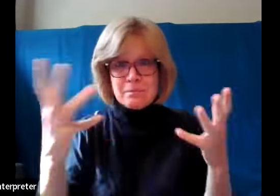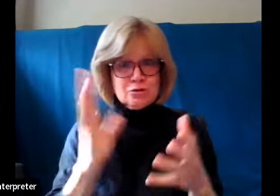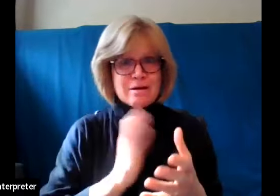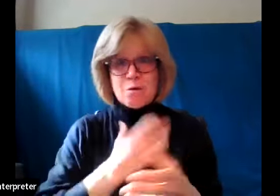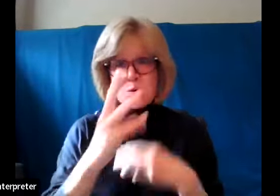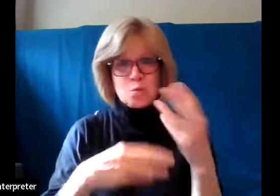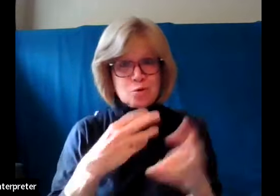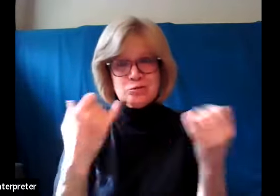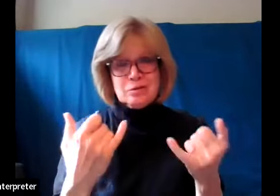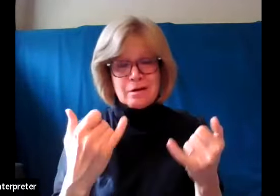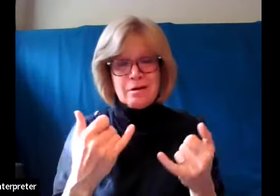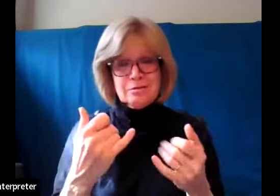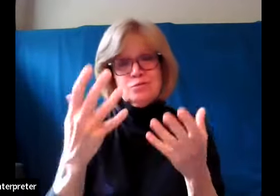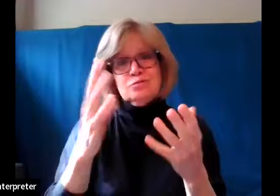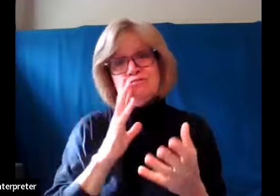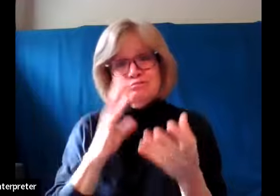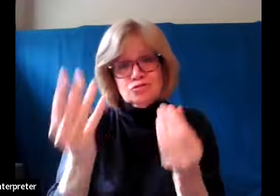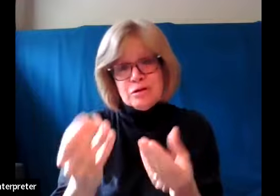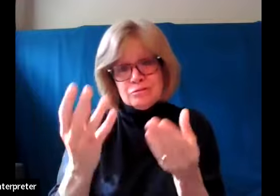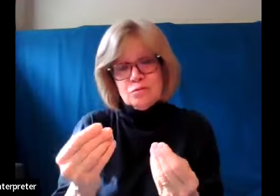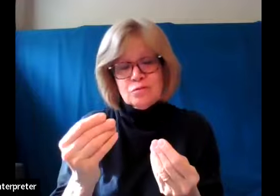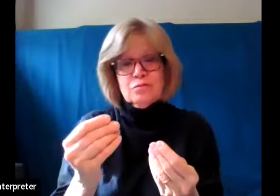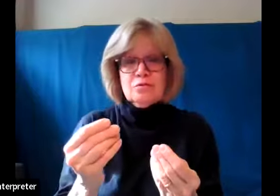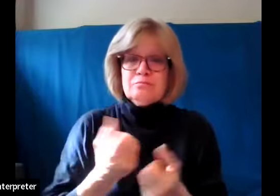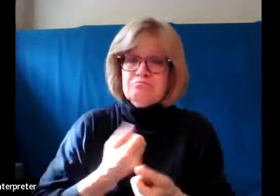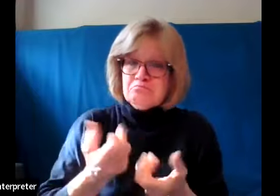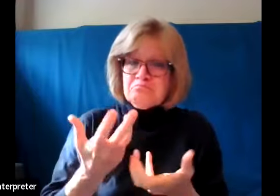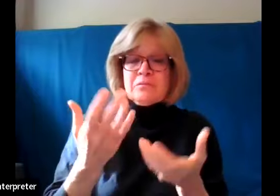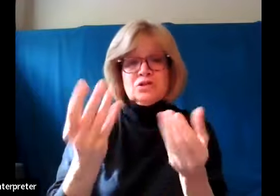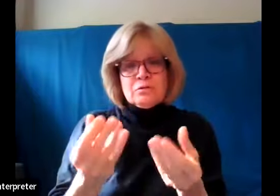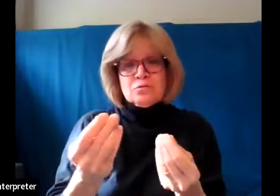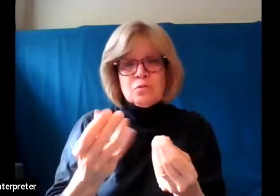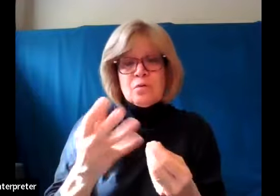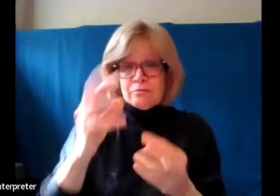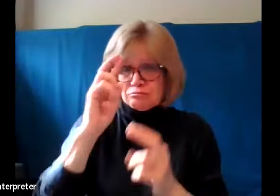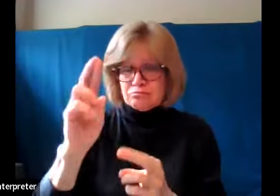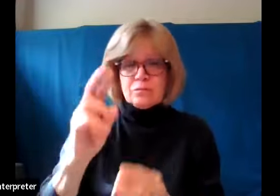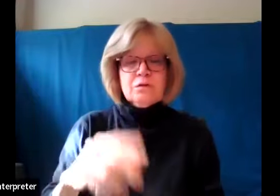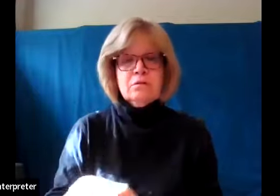So we may not need to beat someone over the head with a Bible.